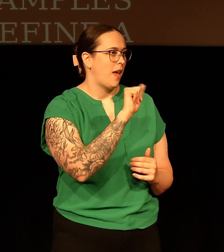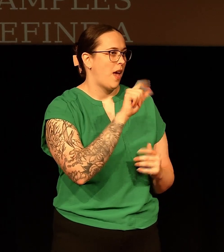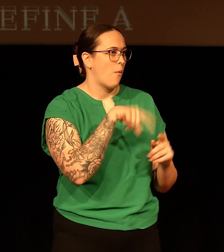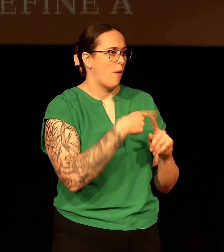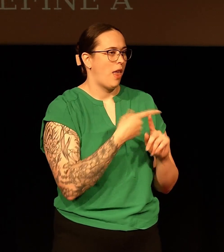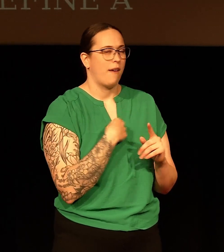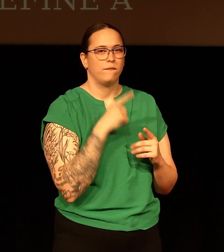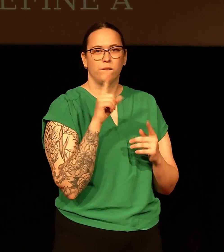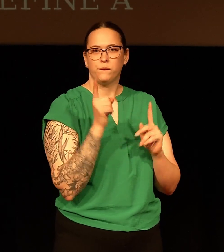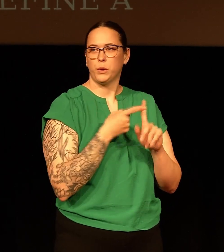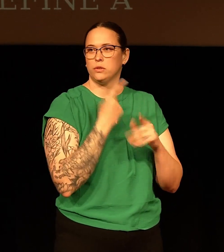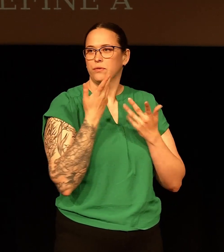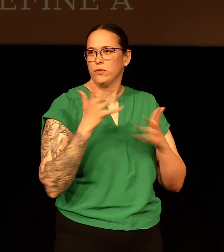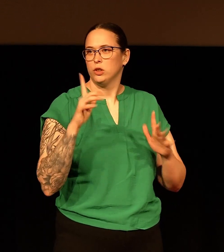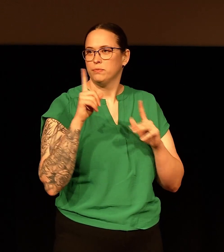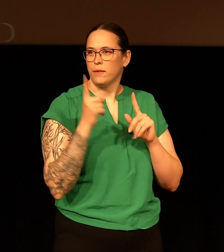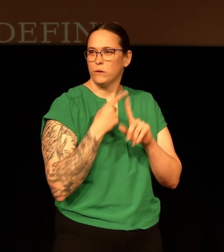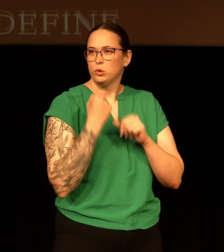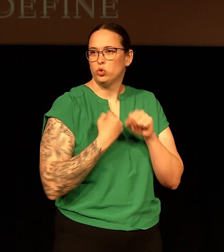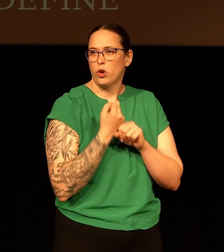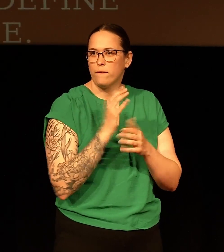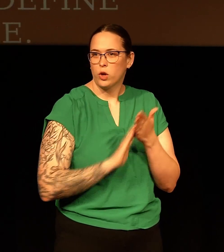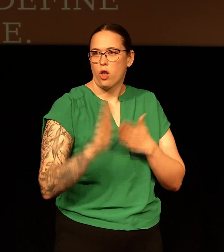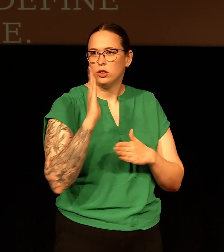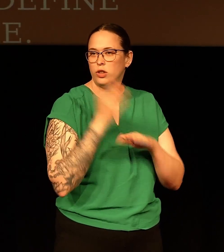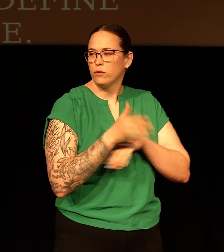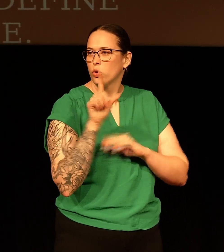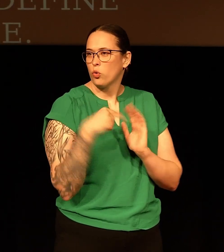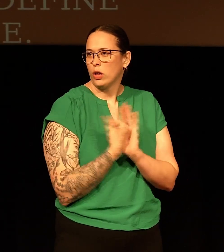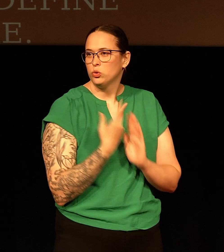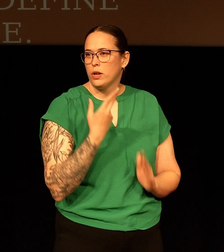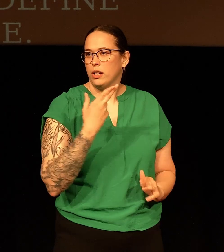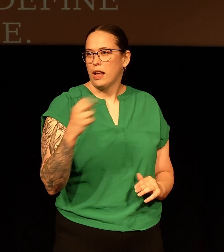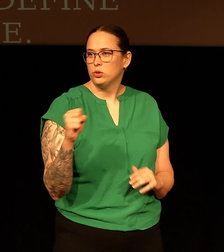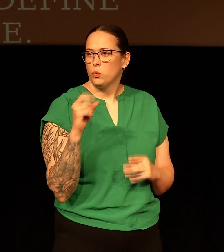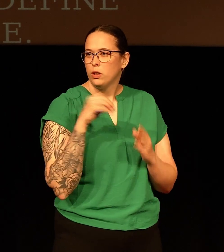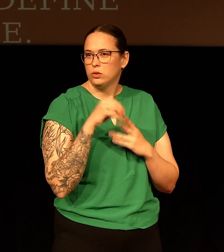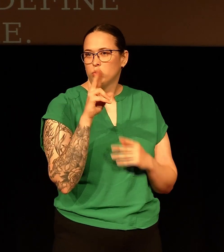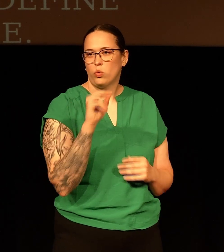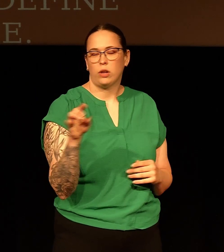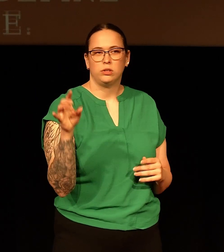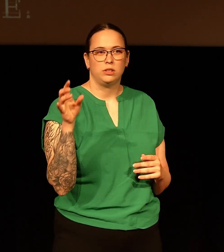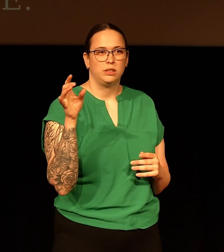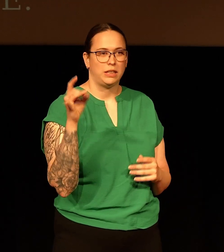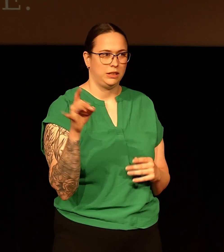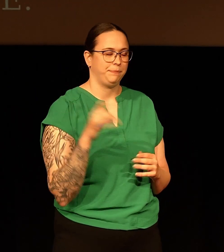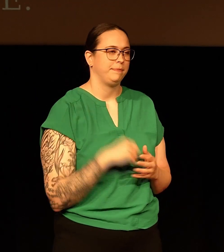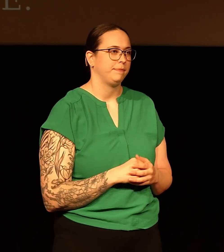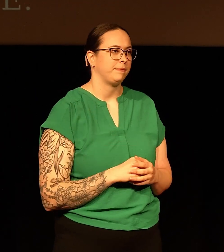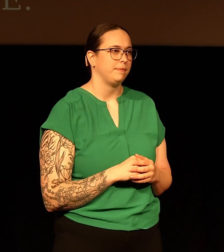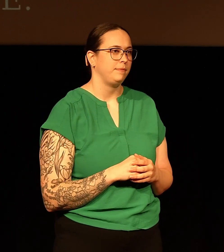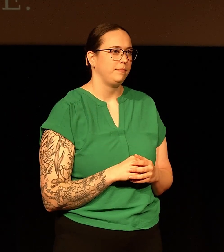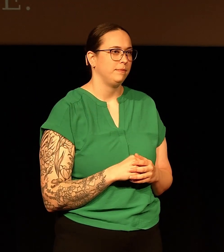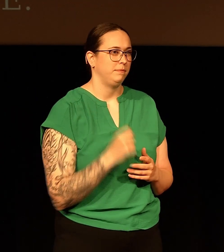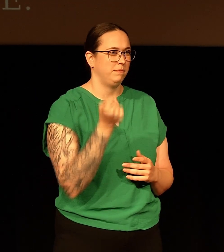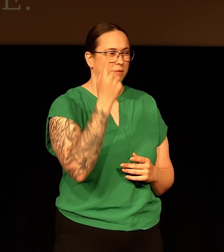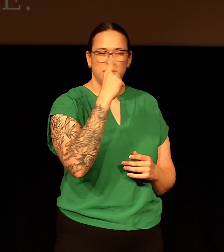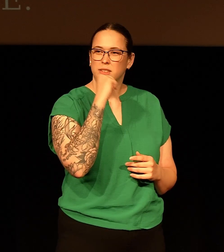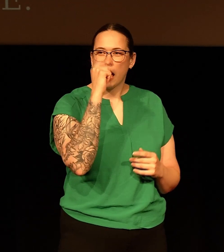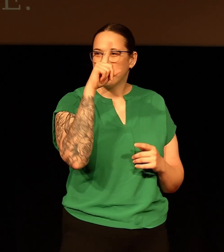That was my GPA when I finished my first year of college after graduating high school in 2018. That doesn't mean I